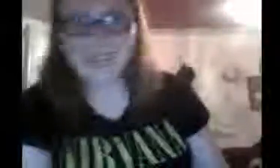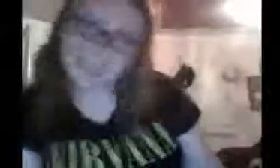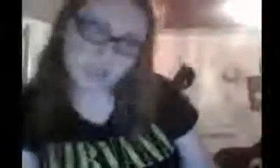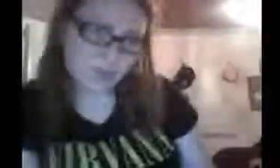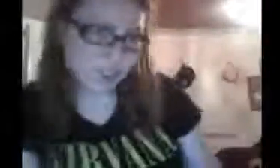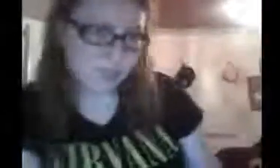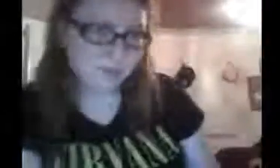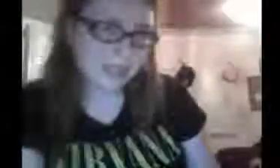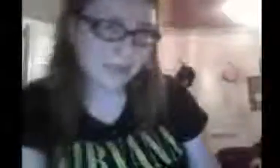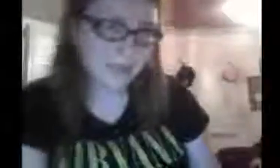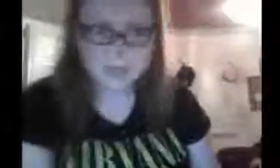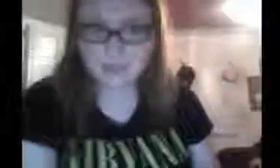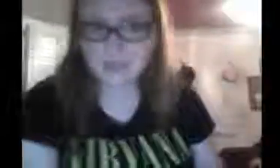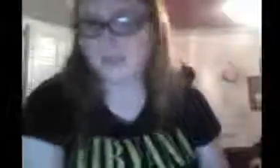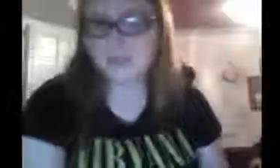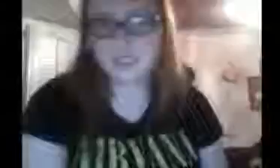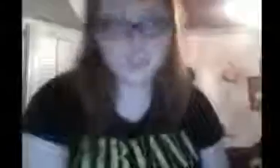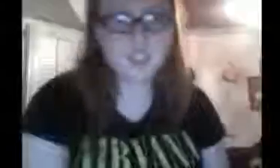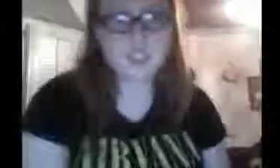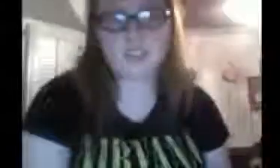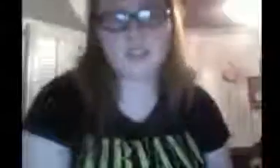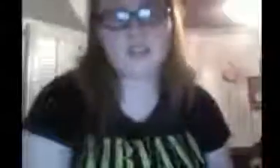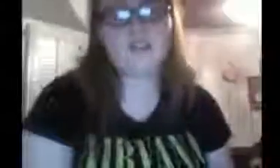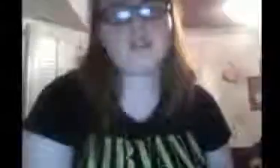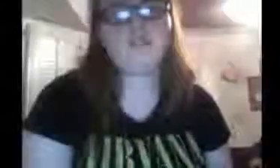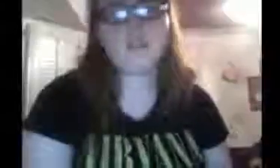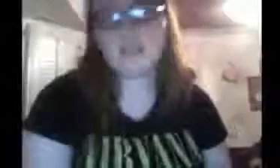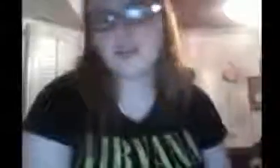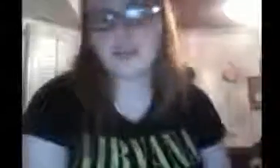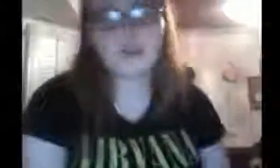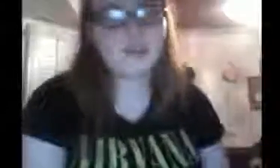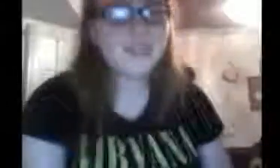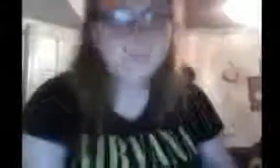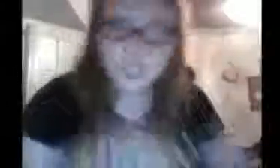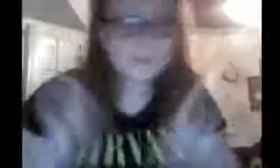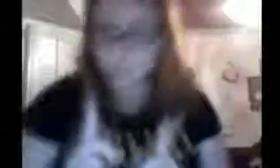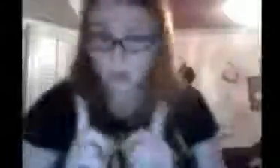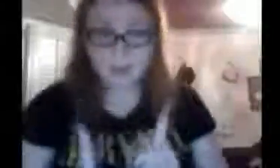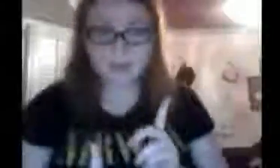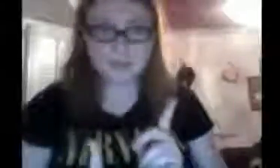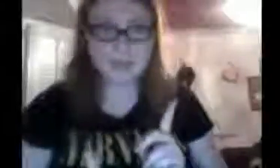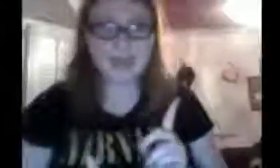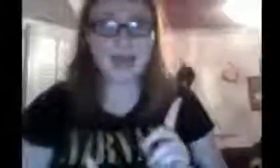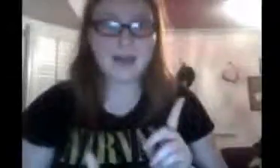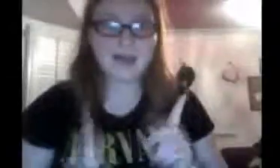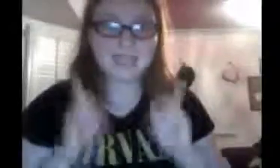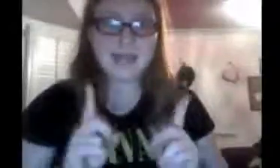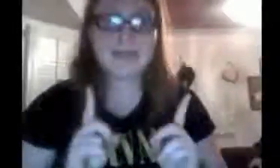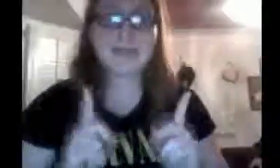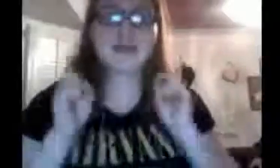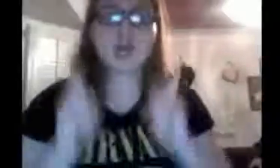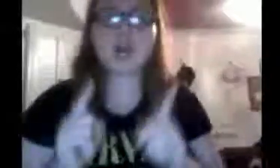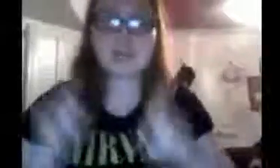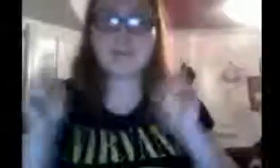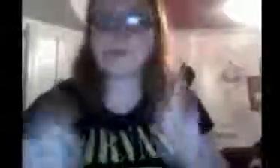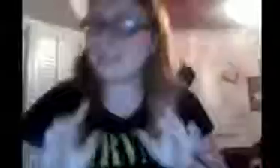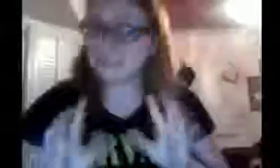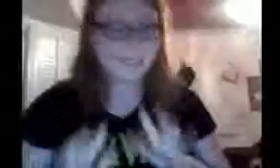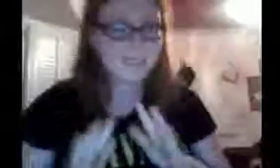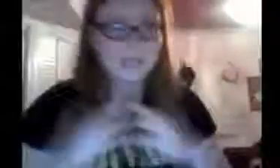kiddie situations, but like real situations like drugs and alcohol. But, don't make Sam and Carly be lesbians